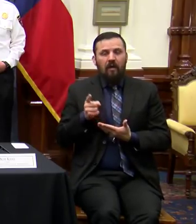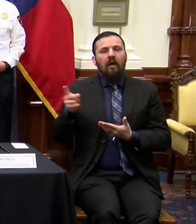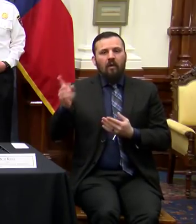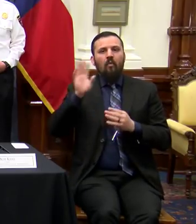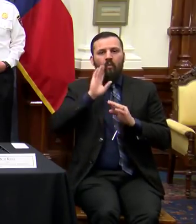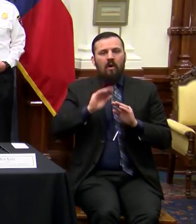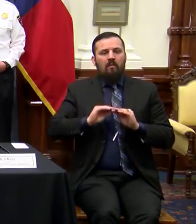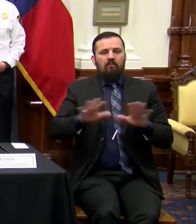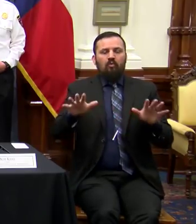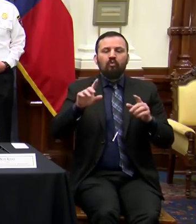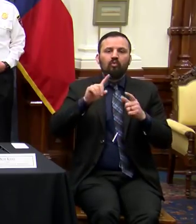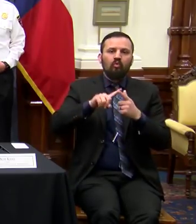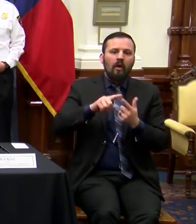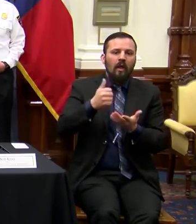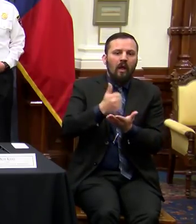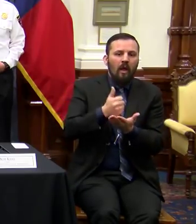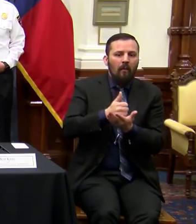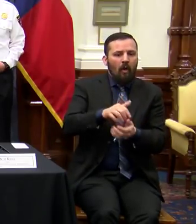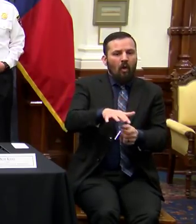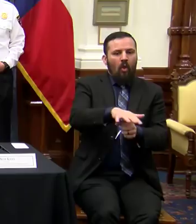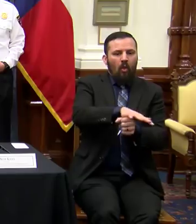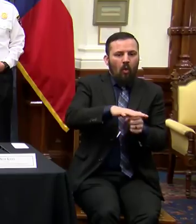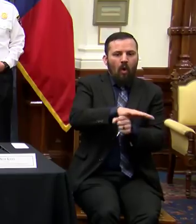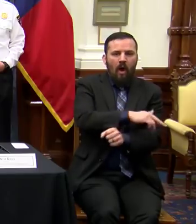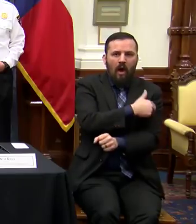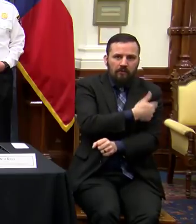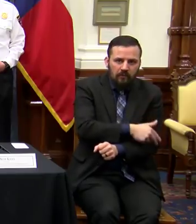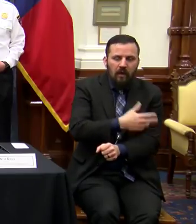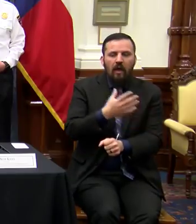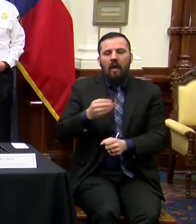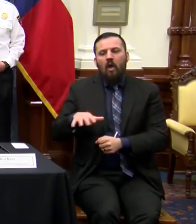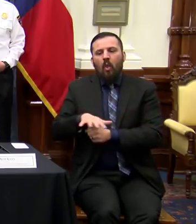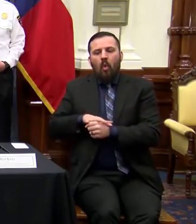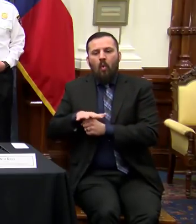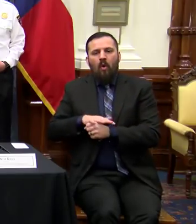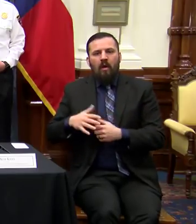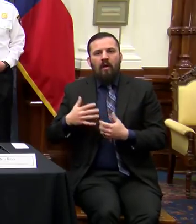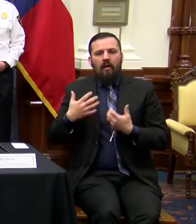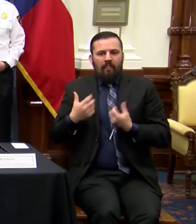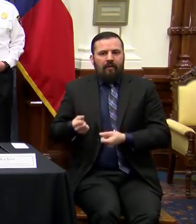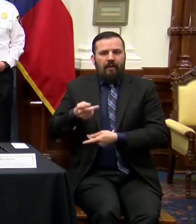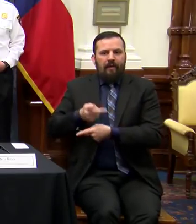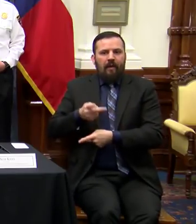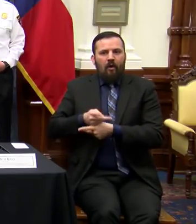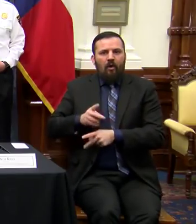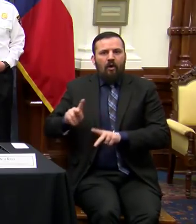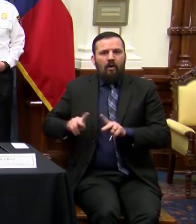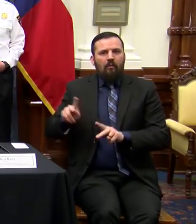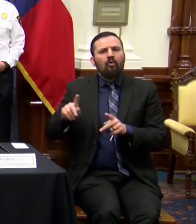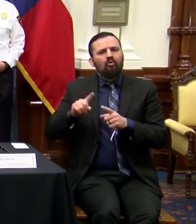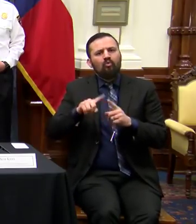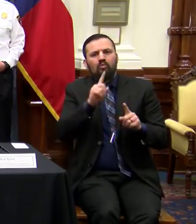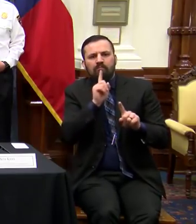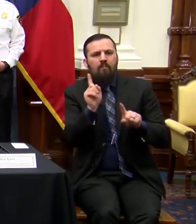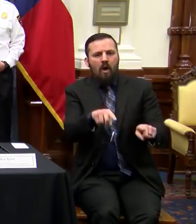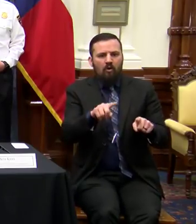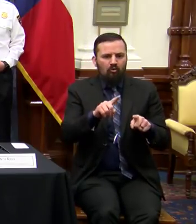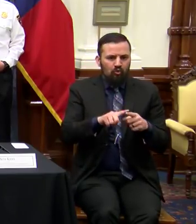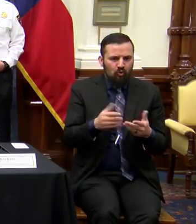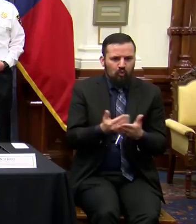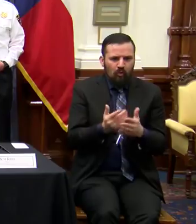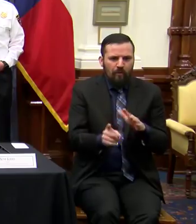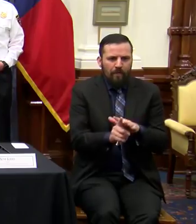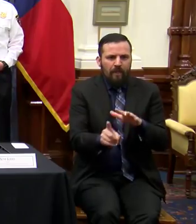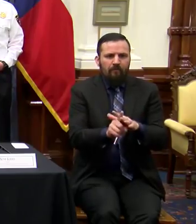deployed to help local hospitals and local healthcare authorities respond to these challenges. I will